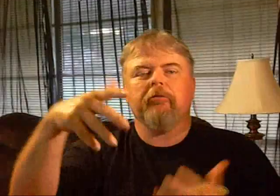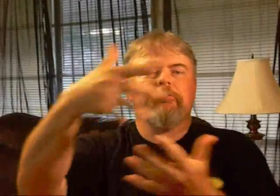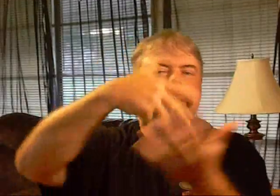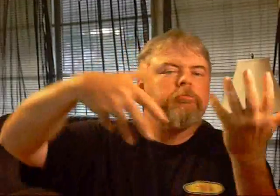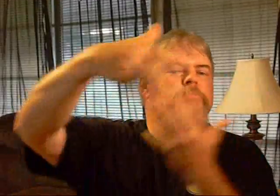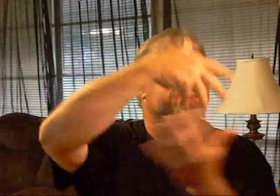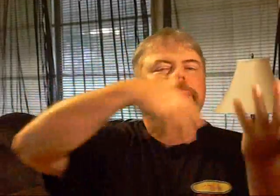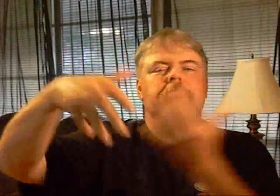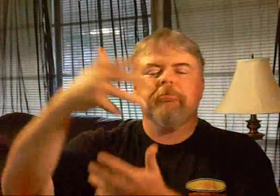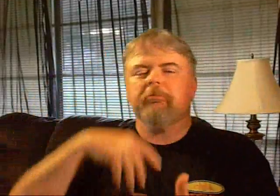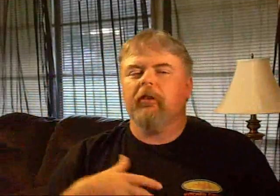We'll be right back.